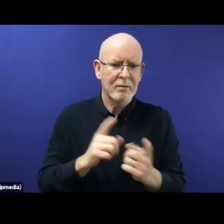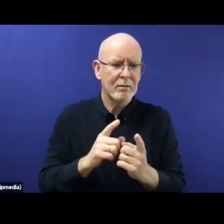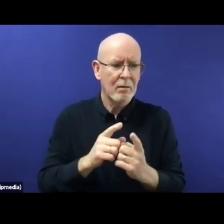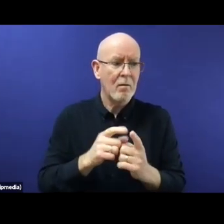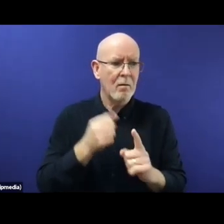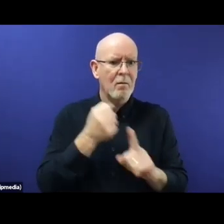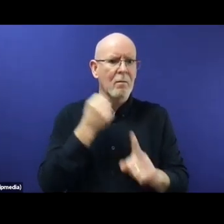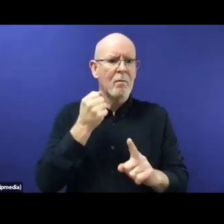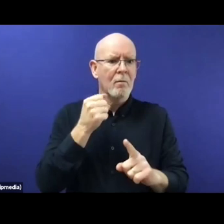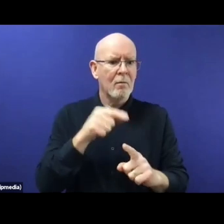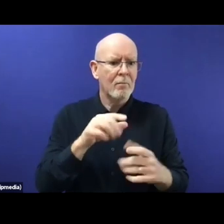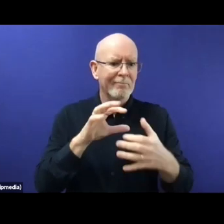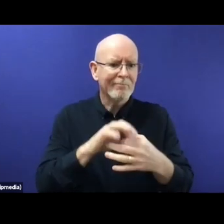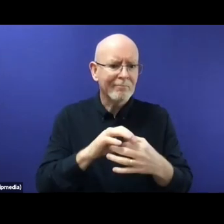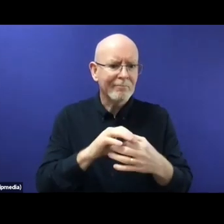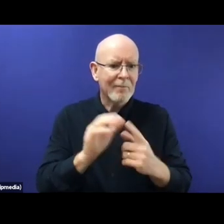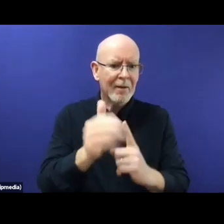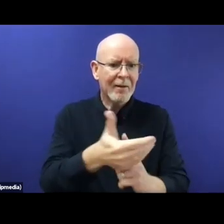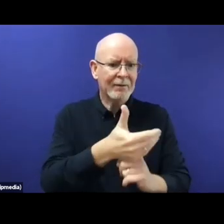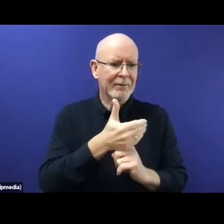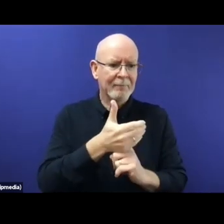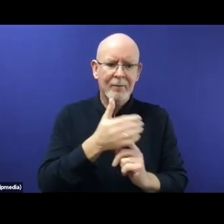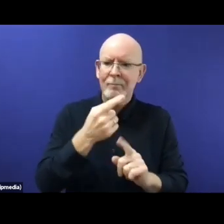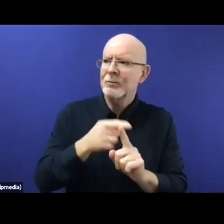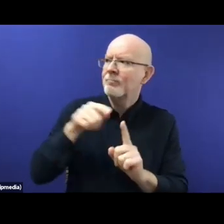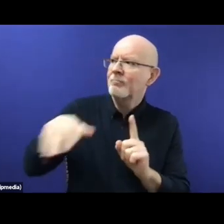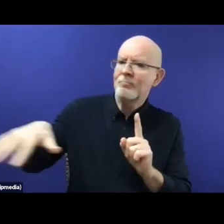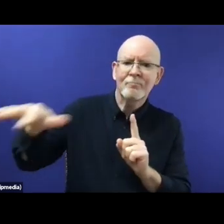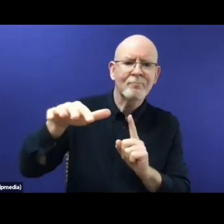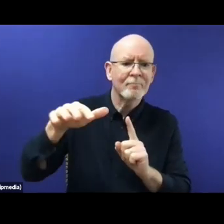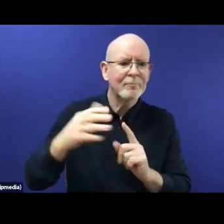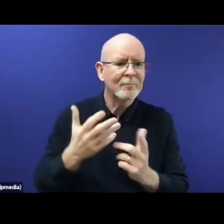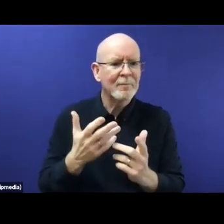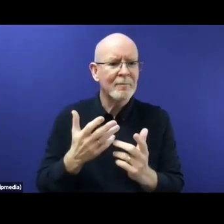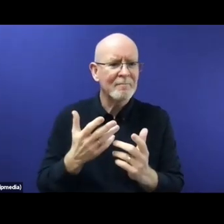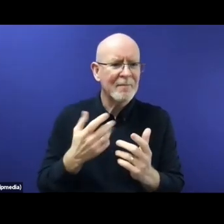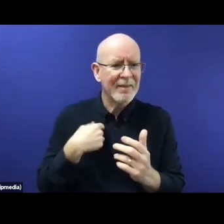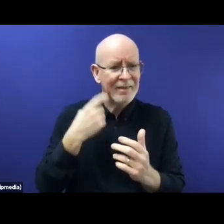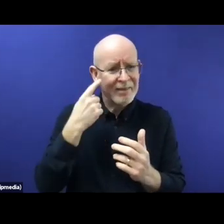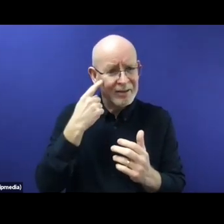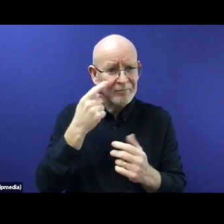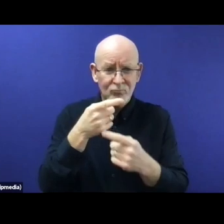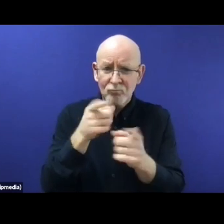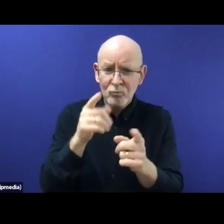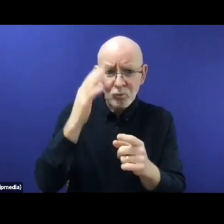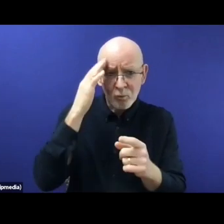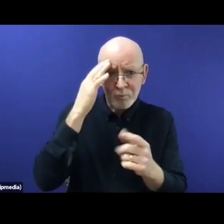27 states, the discussions that we're having, mirror discussions in other places, but are also